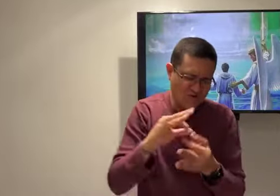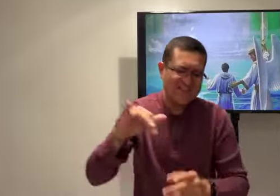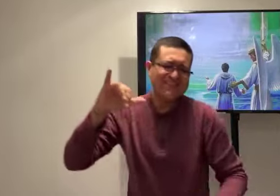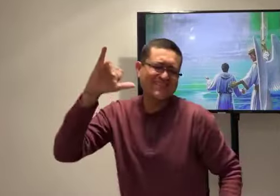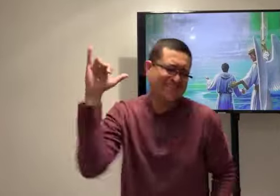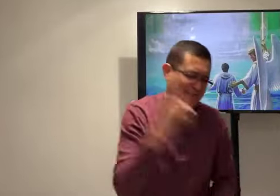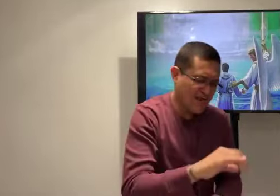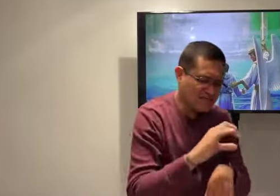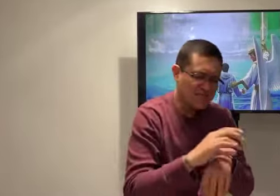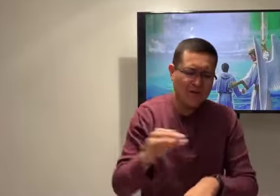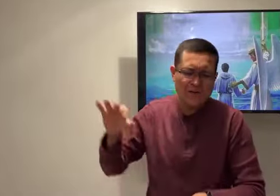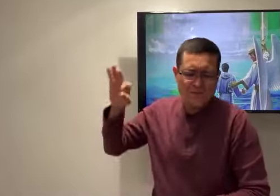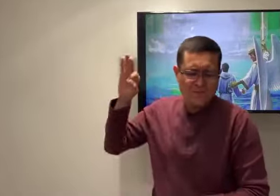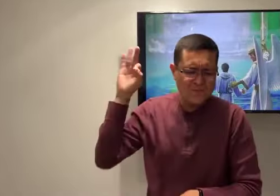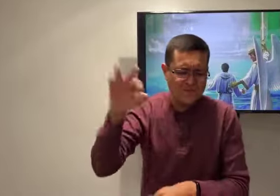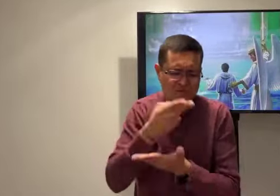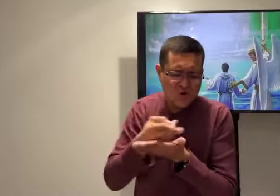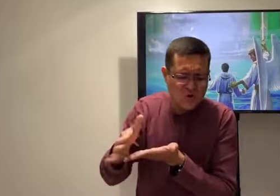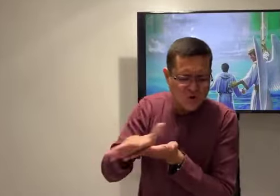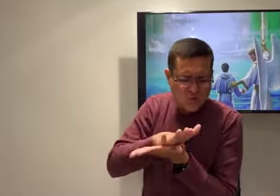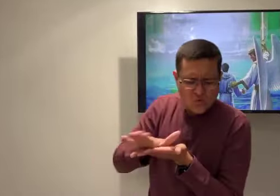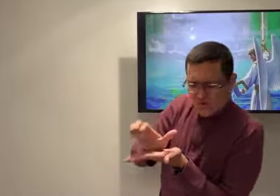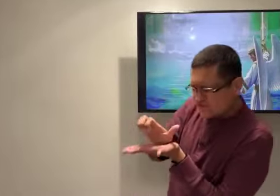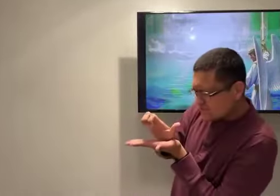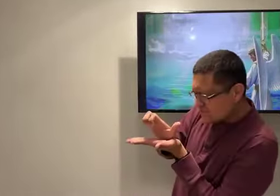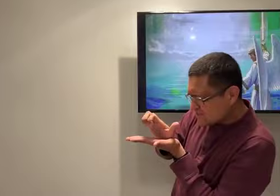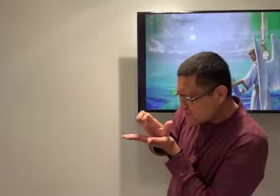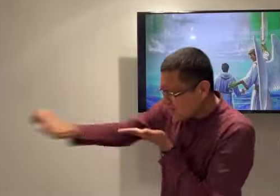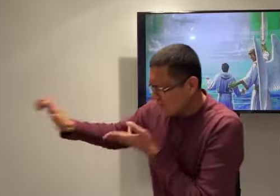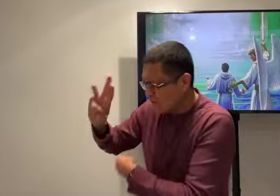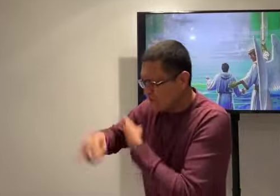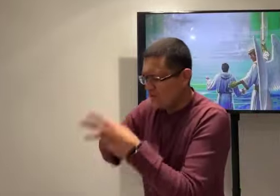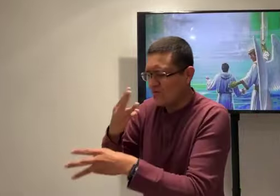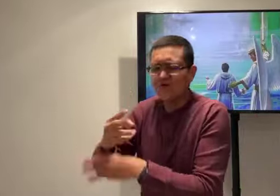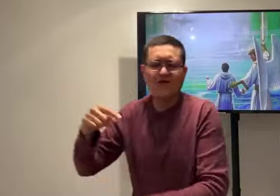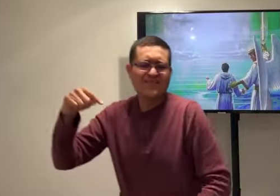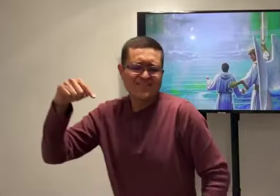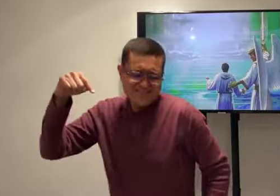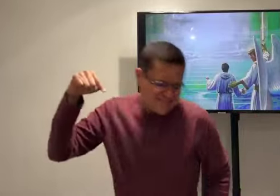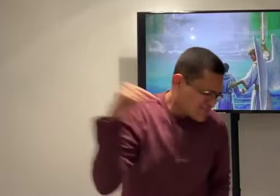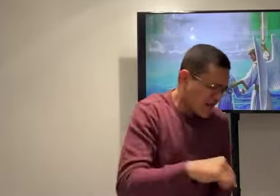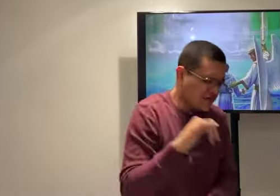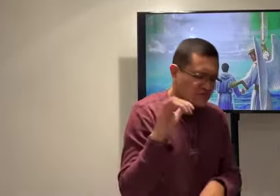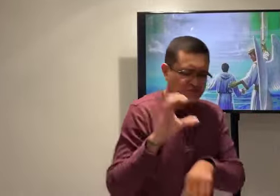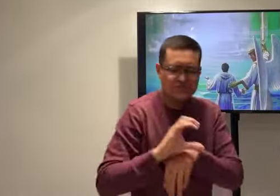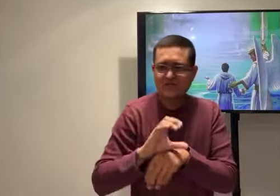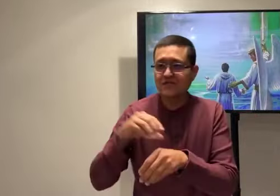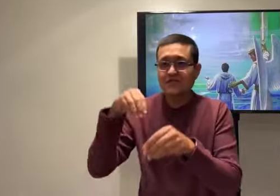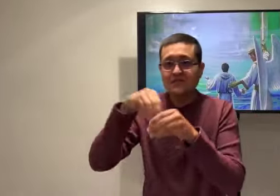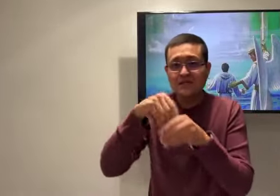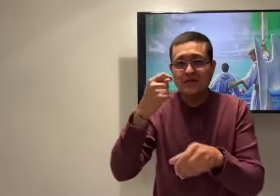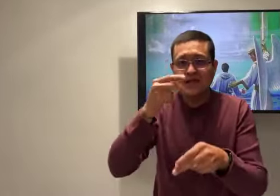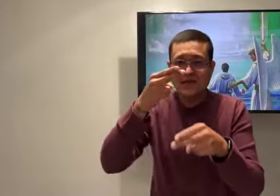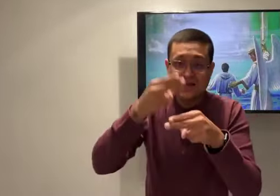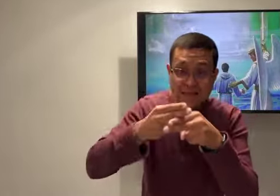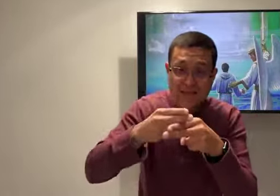of your sins. And get the Holy Ghost. That is the preaching we need to push away the